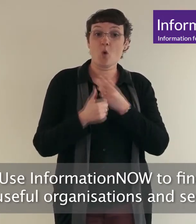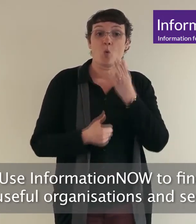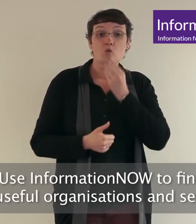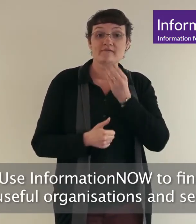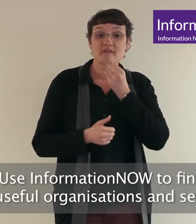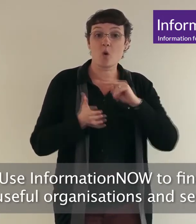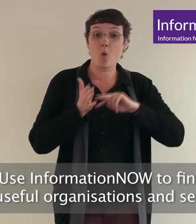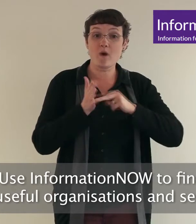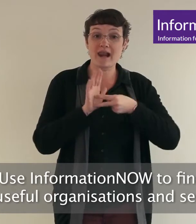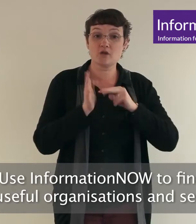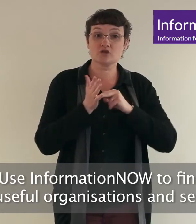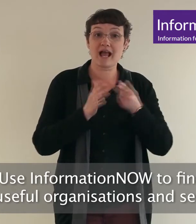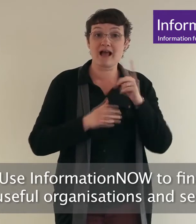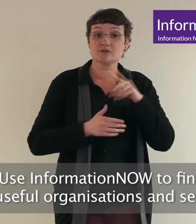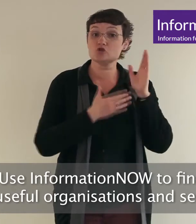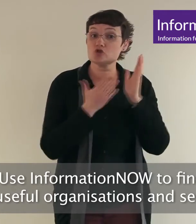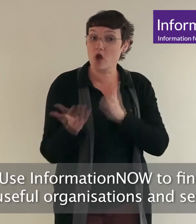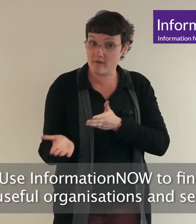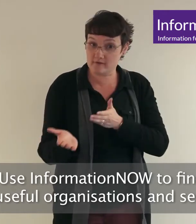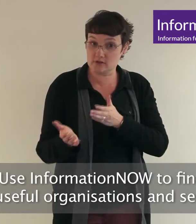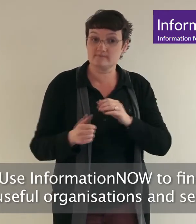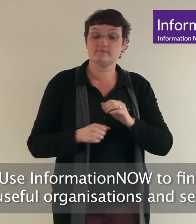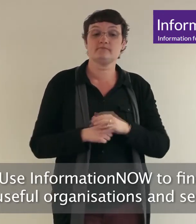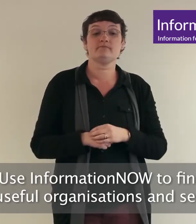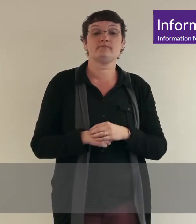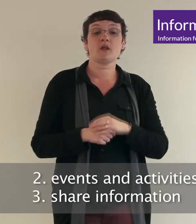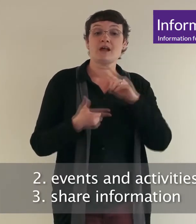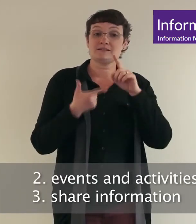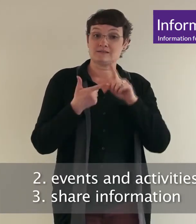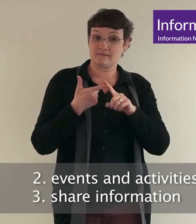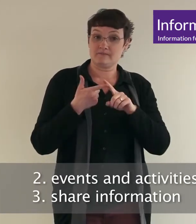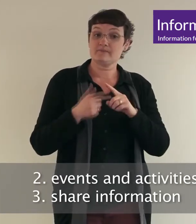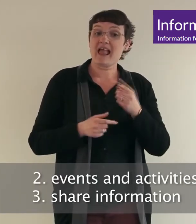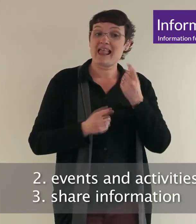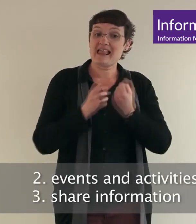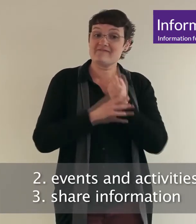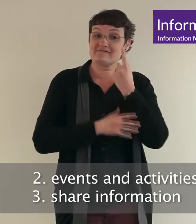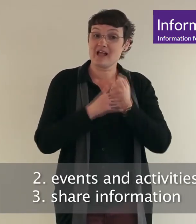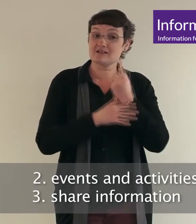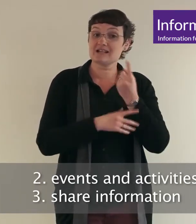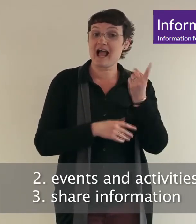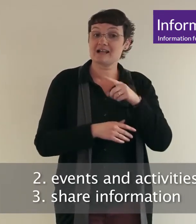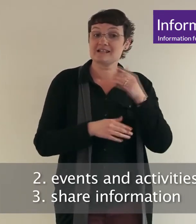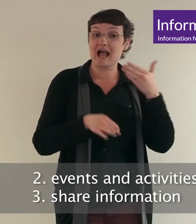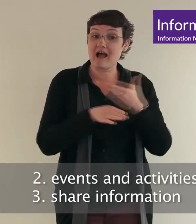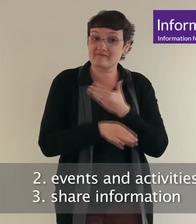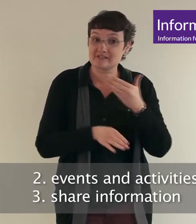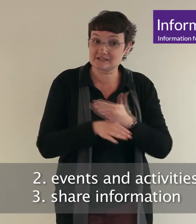events and activities, share information.